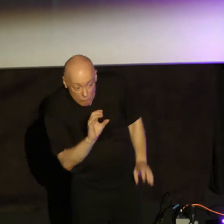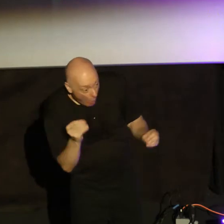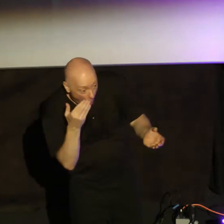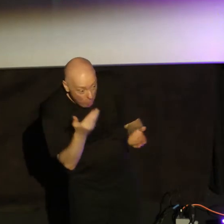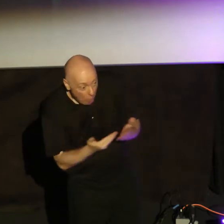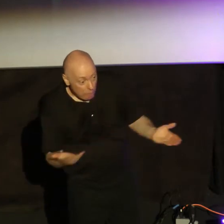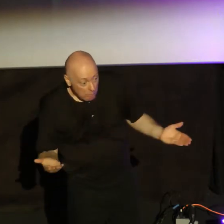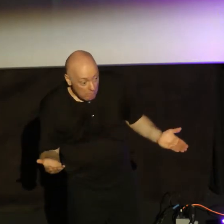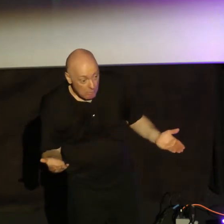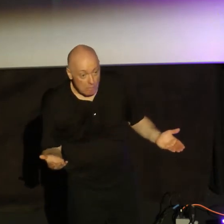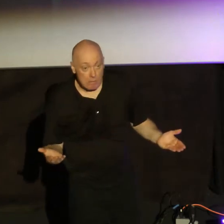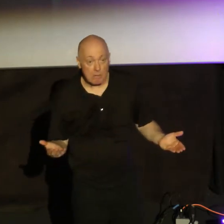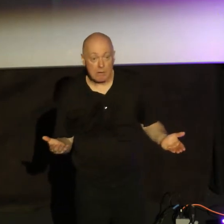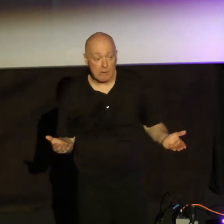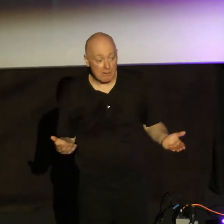you're not saved.